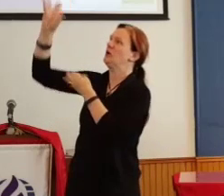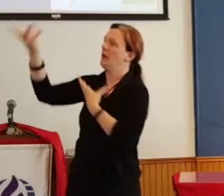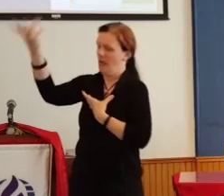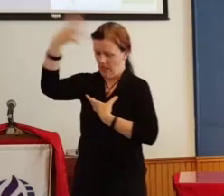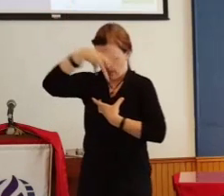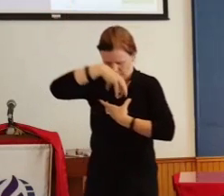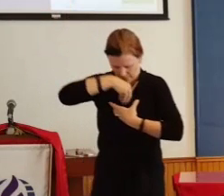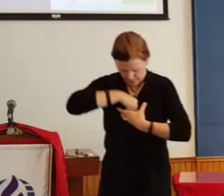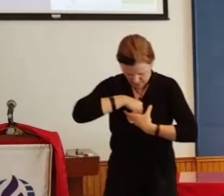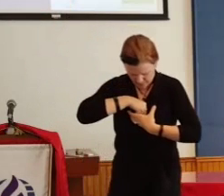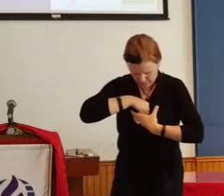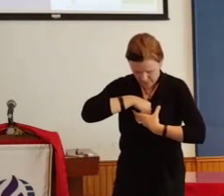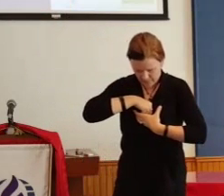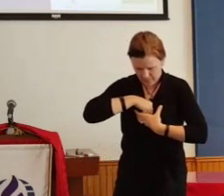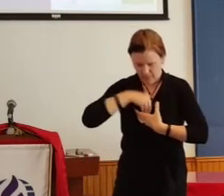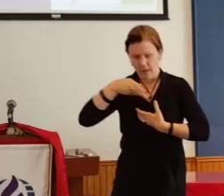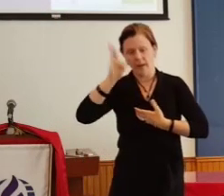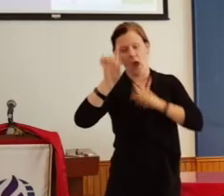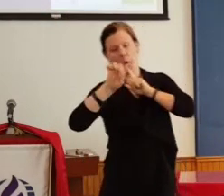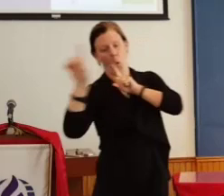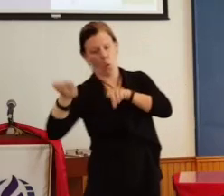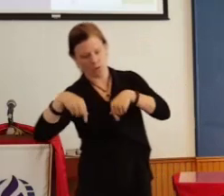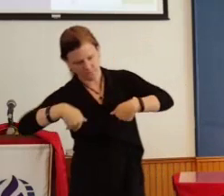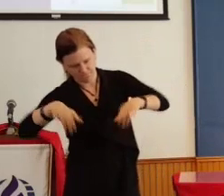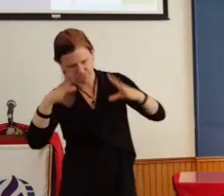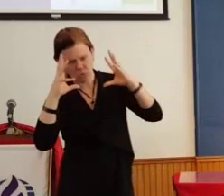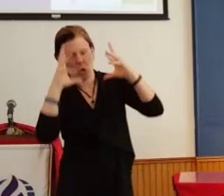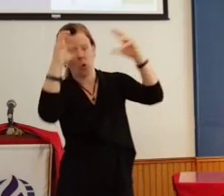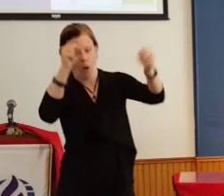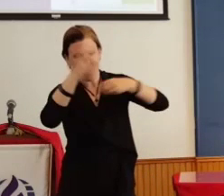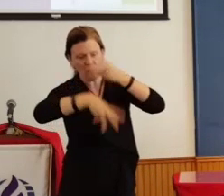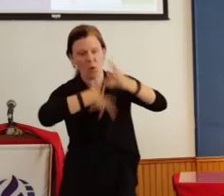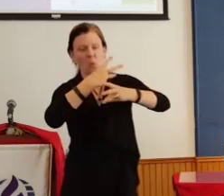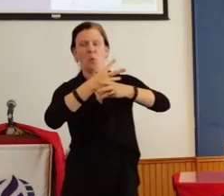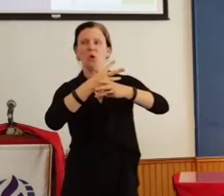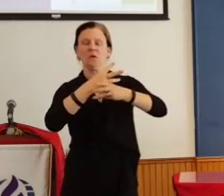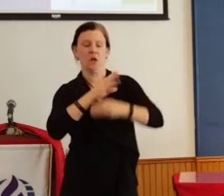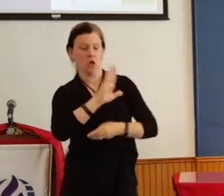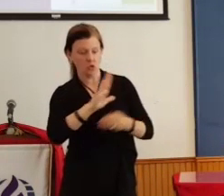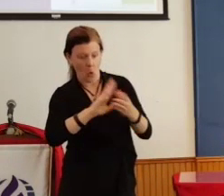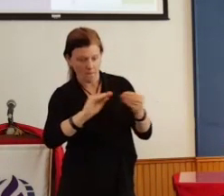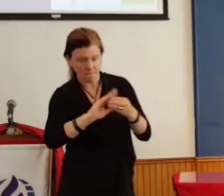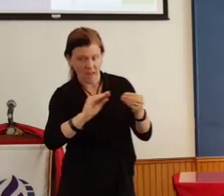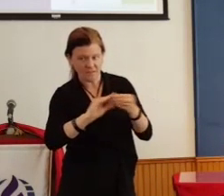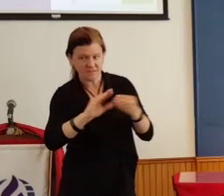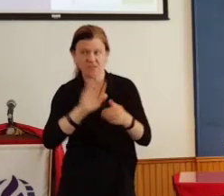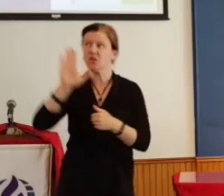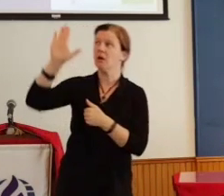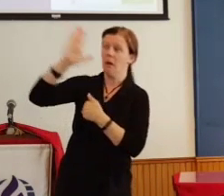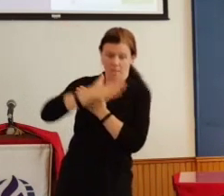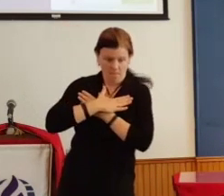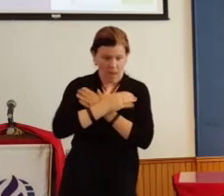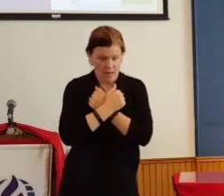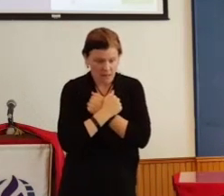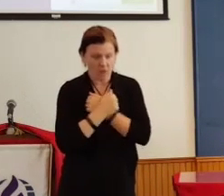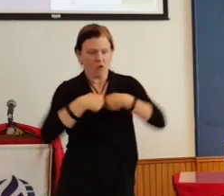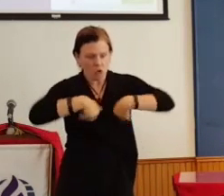disciples to go forth into the world and to bring the message of God's love to all. Now,